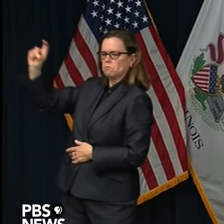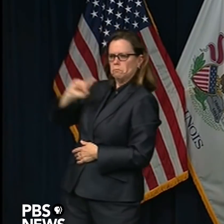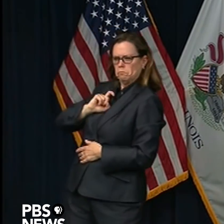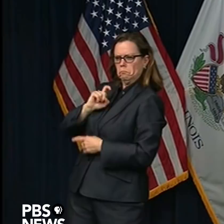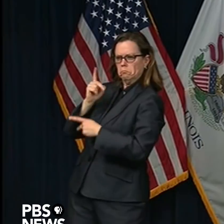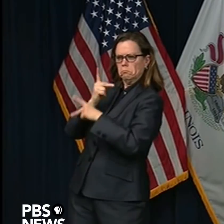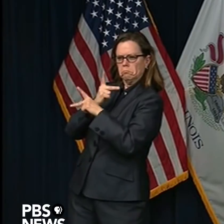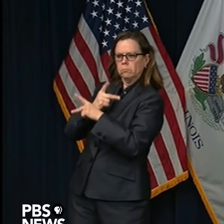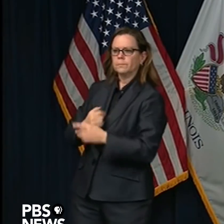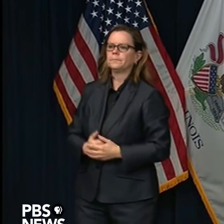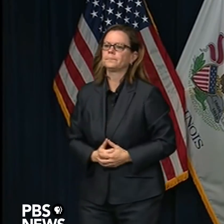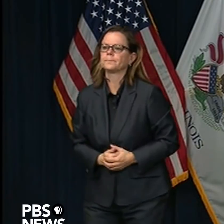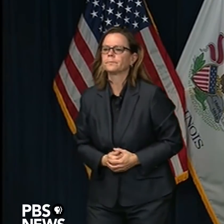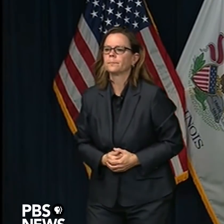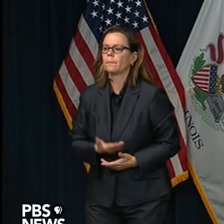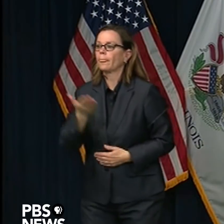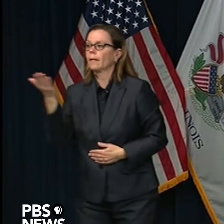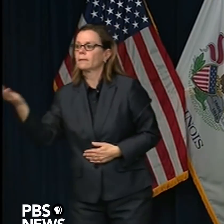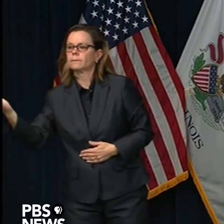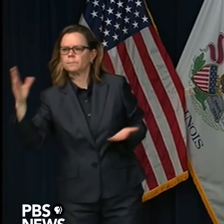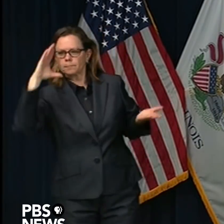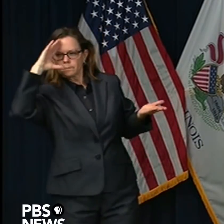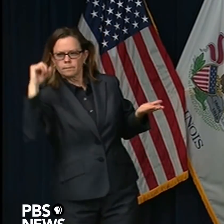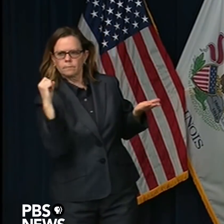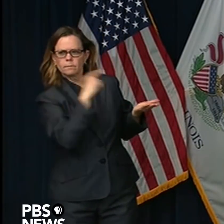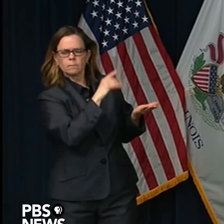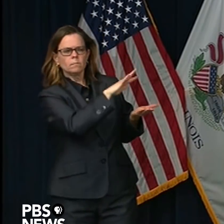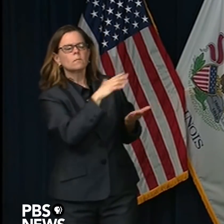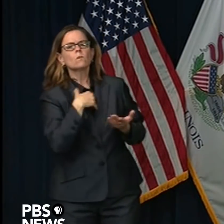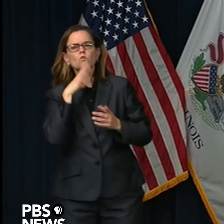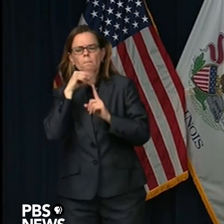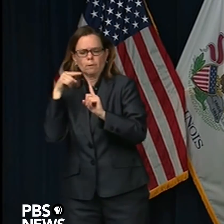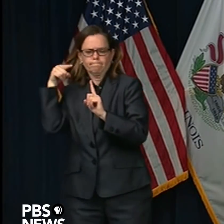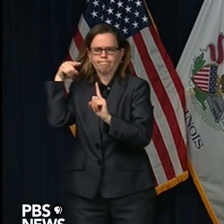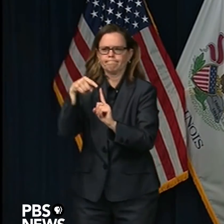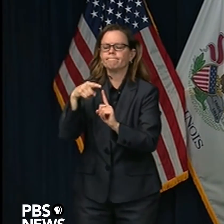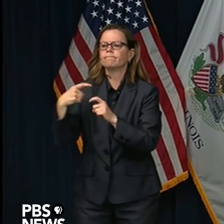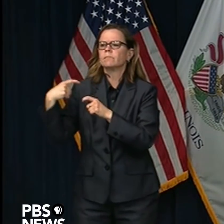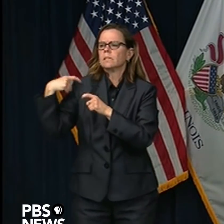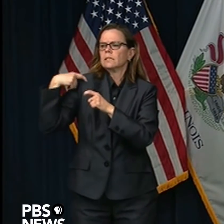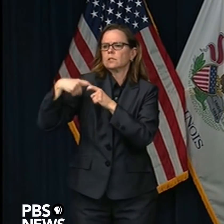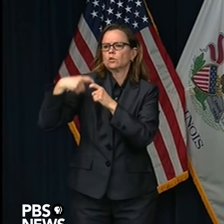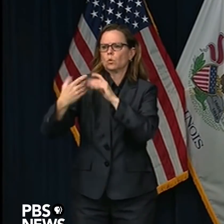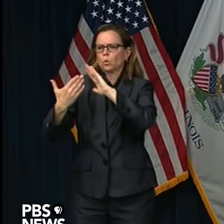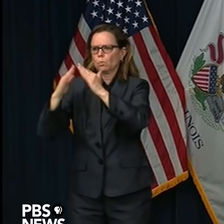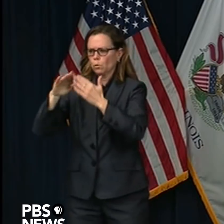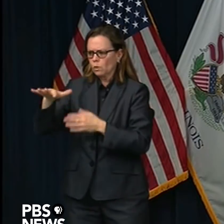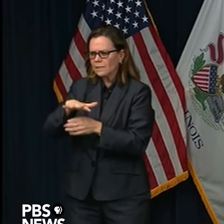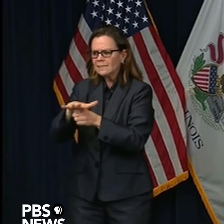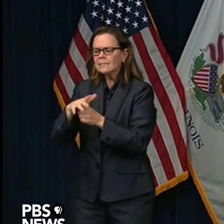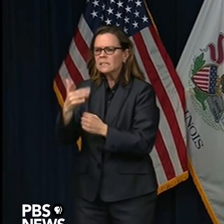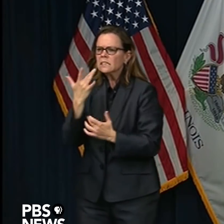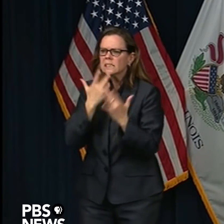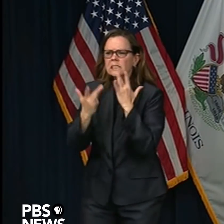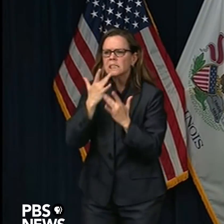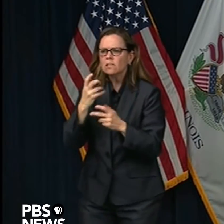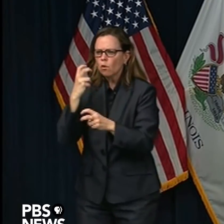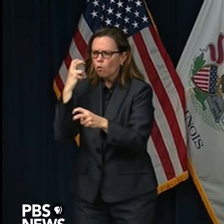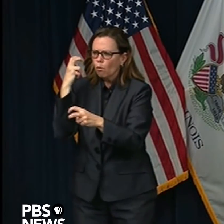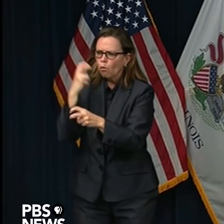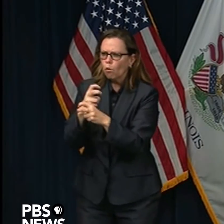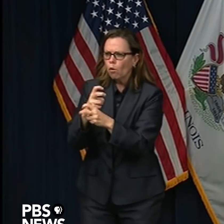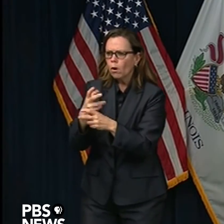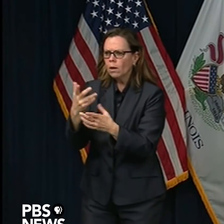Latino, working families, suffering this crisis as everybody else, without help from the federal government.